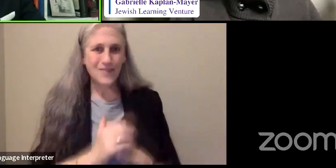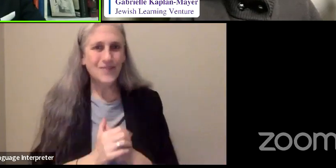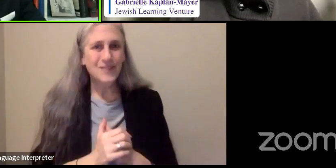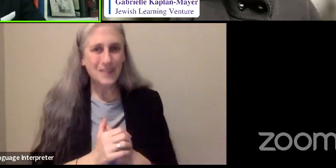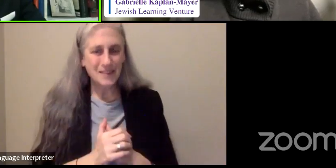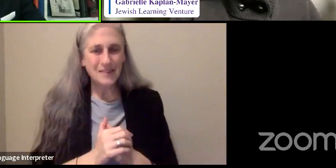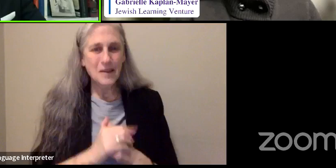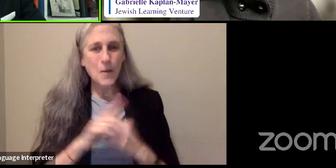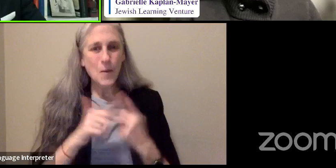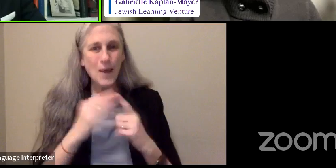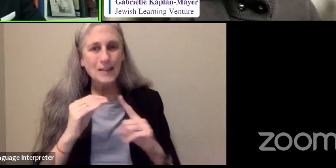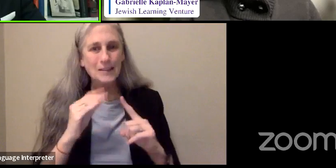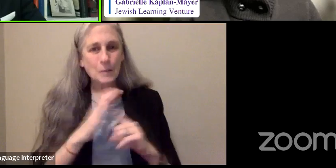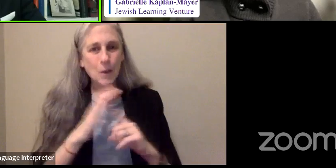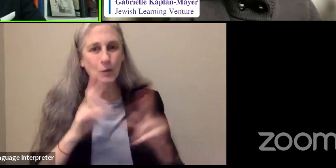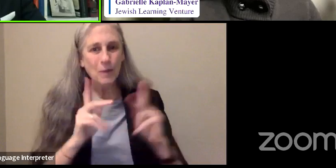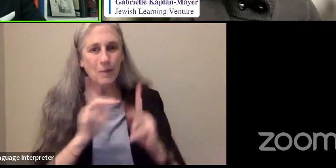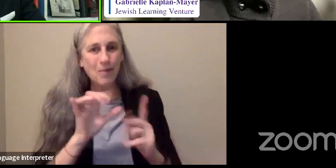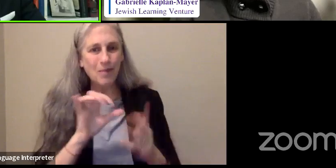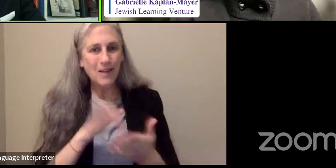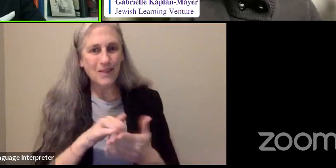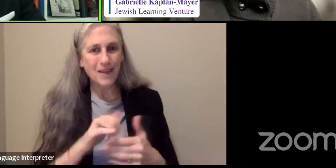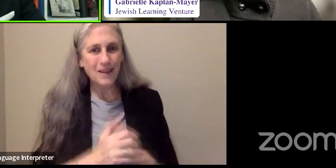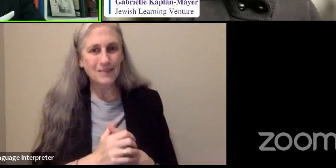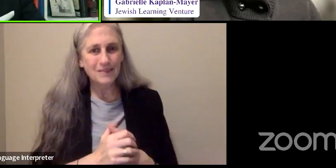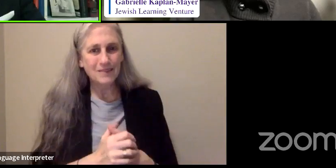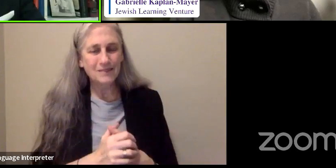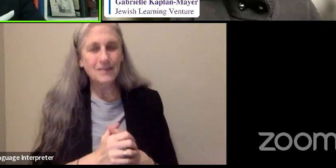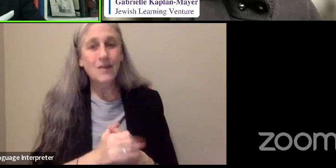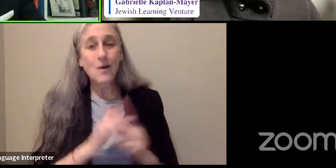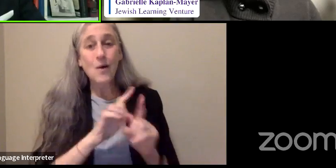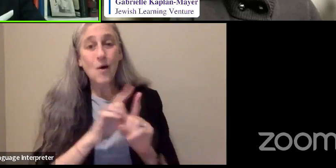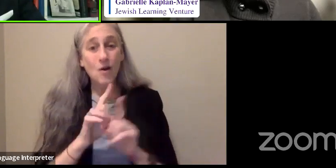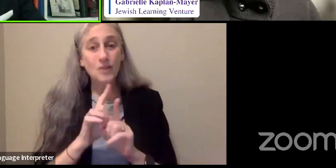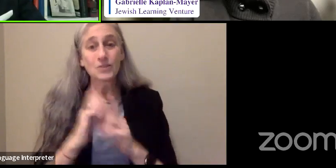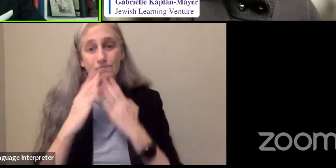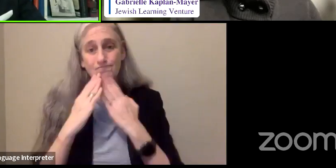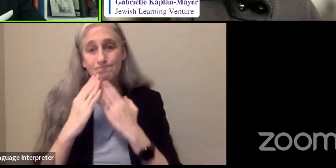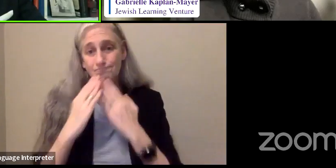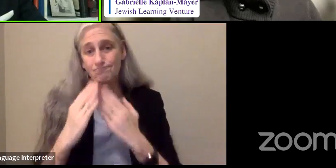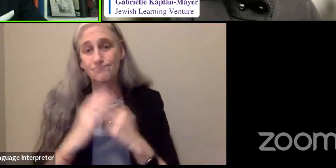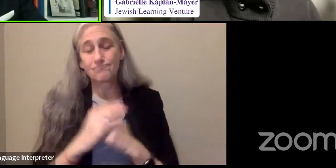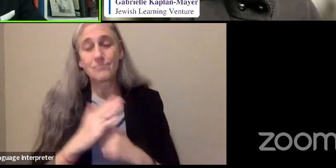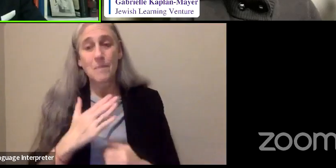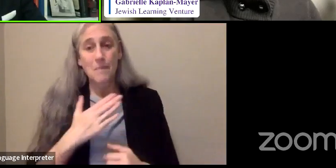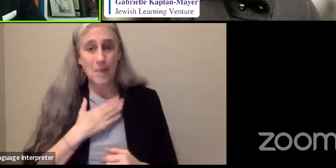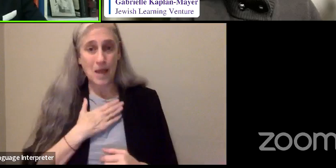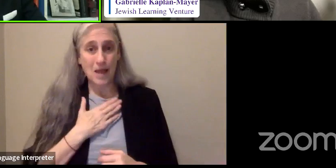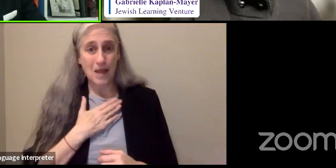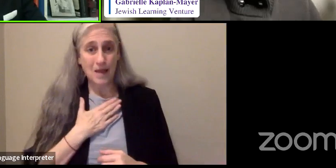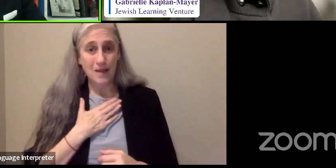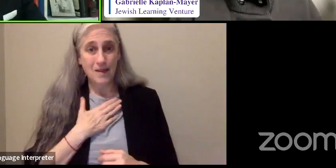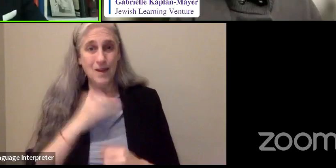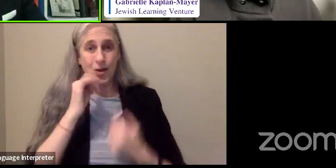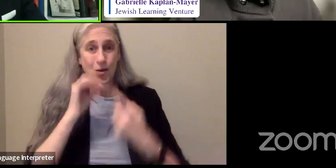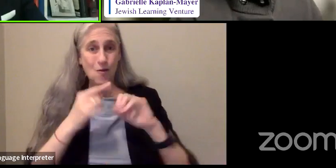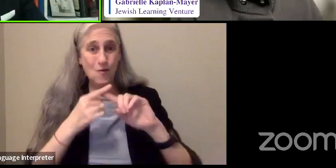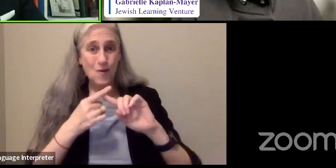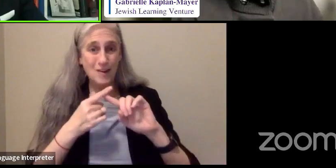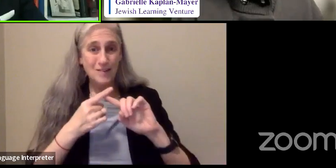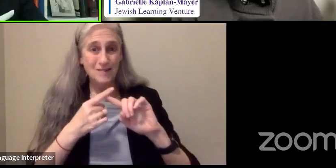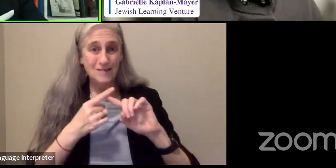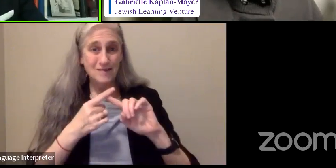And I would credit my then girlfriend, Sue,